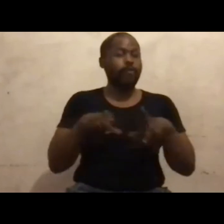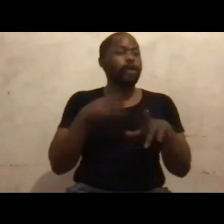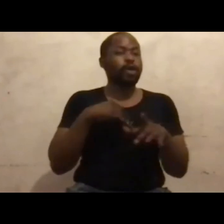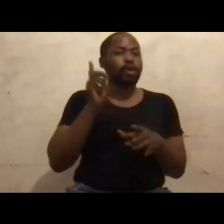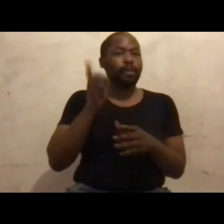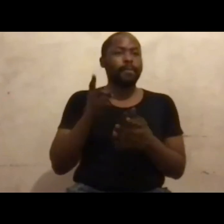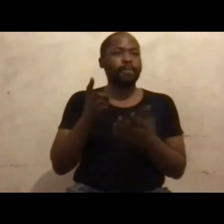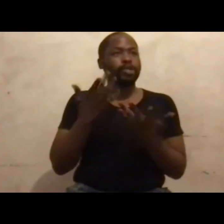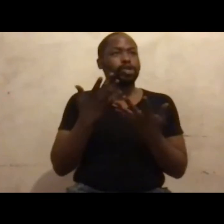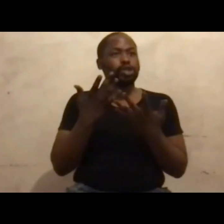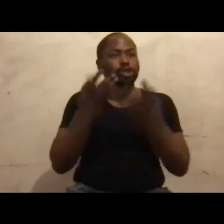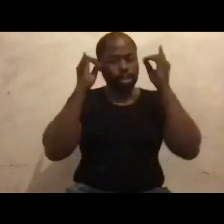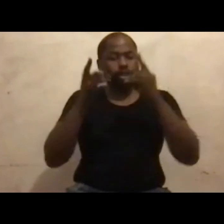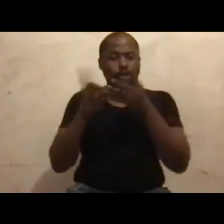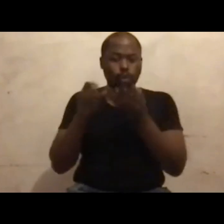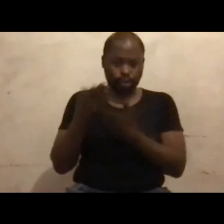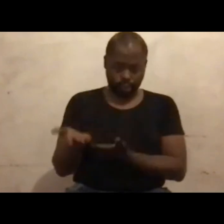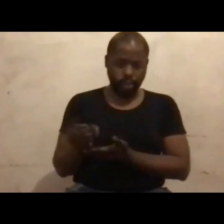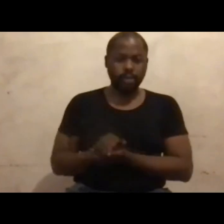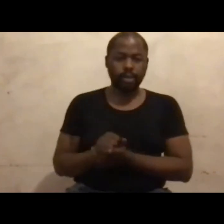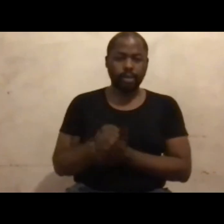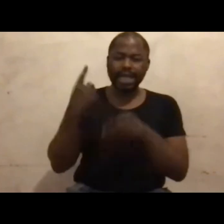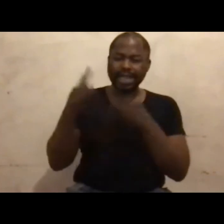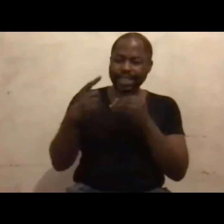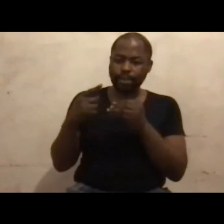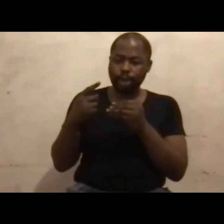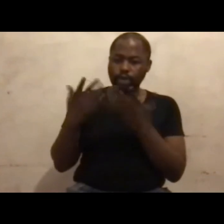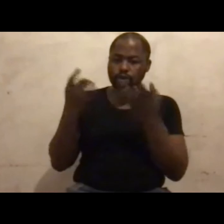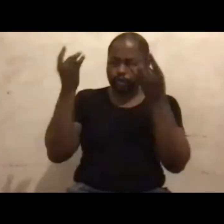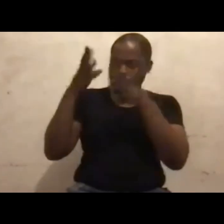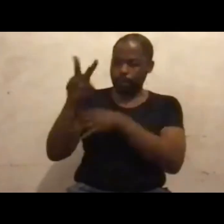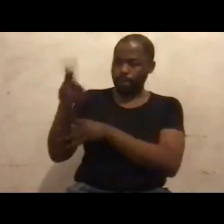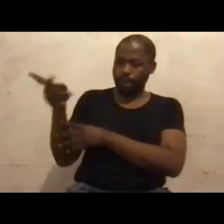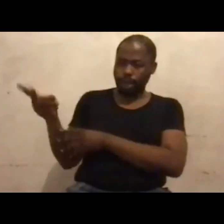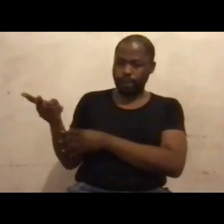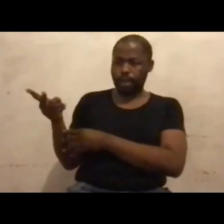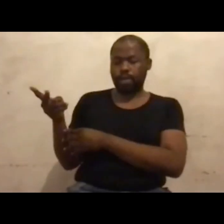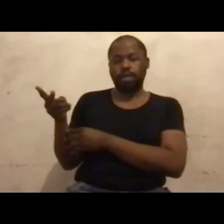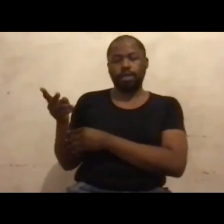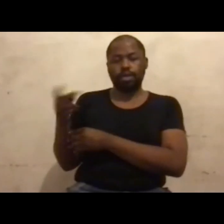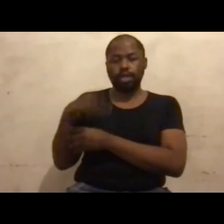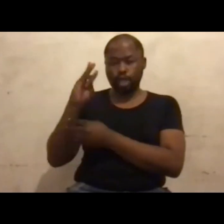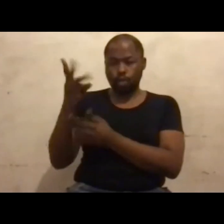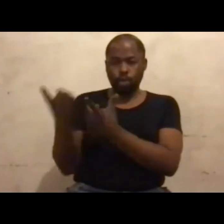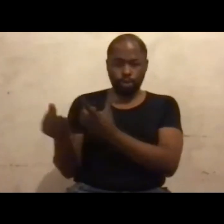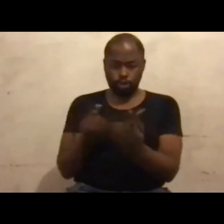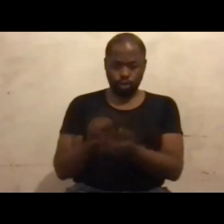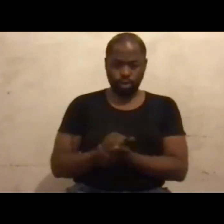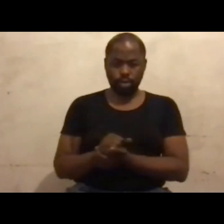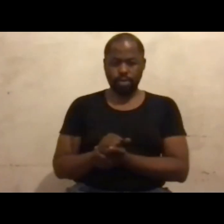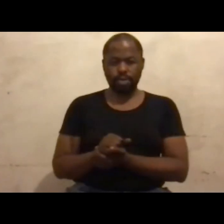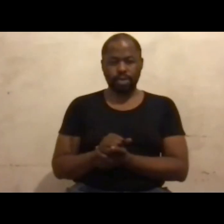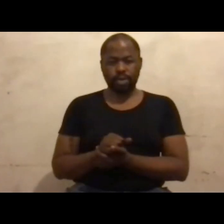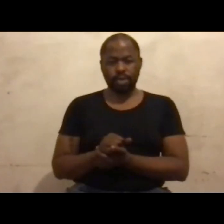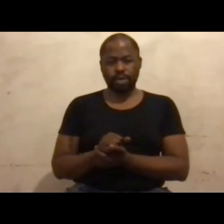is. And then it's about persuading the other one that they are going to do it. And so it's really, I think